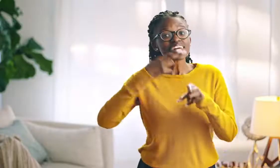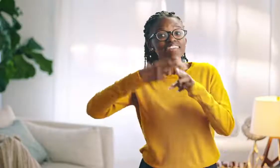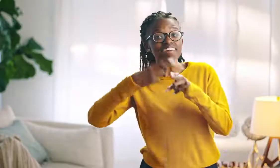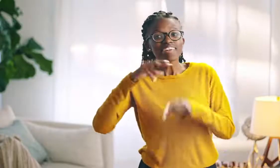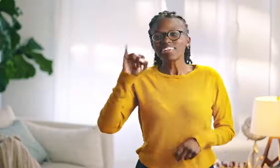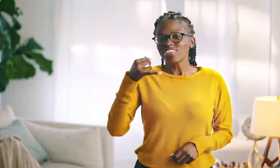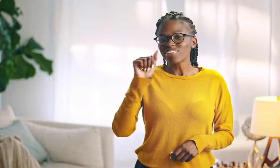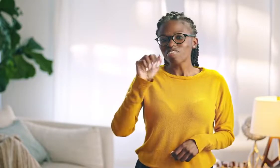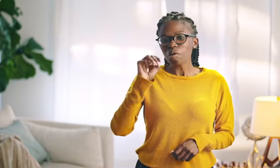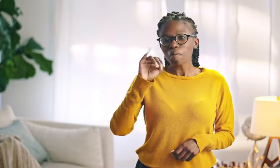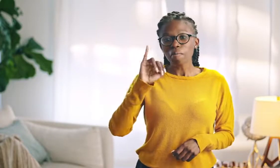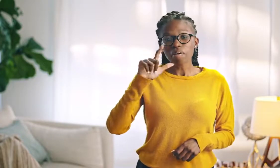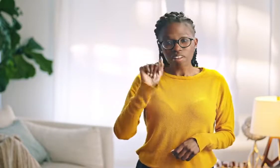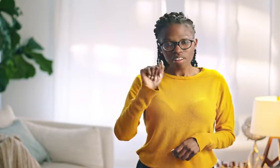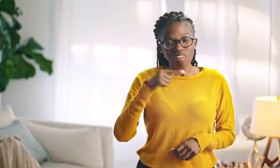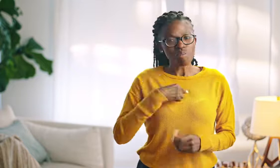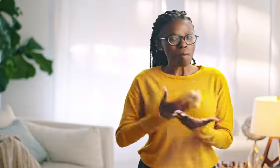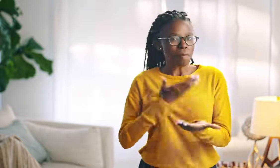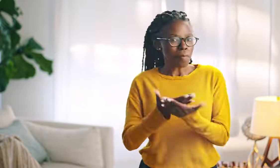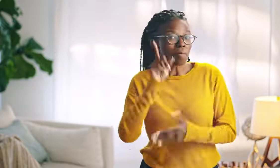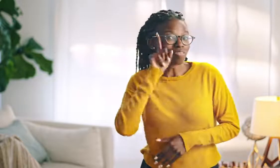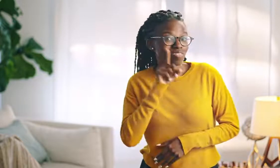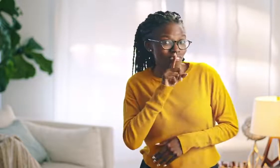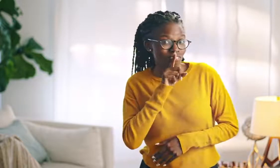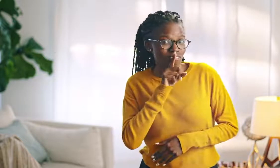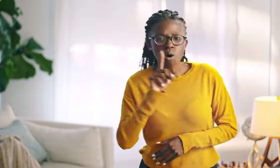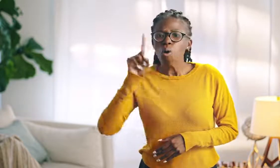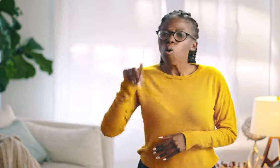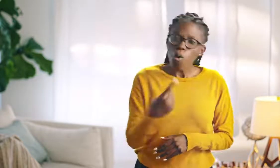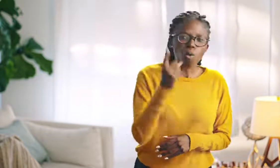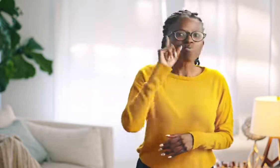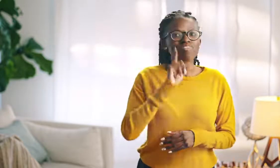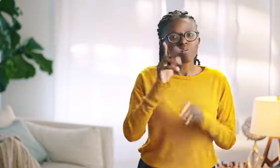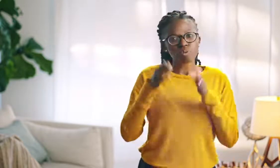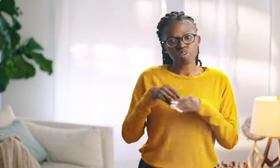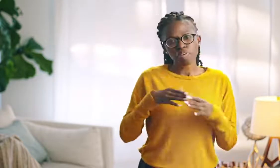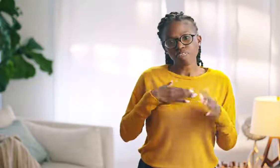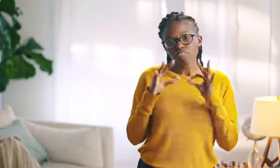My name is Jamila. I was born deaf, and I'm the only deaf person in my family.